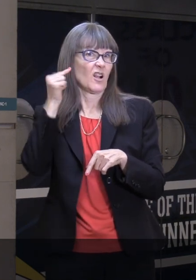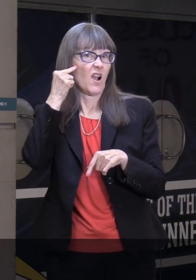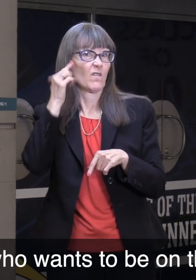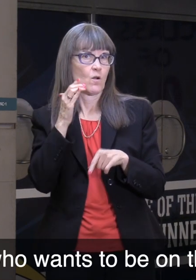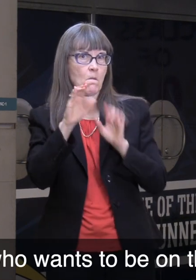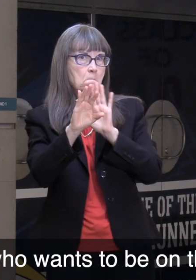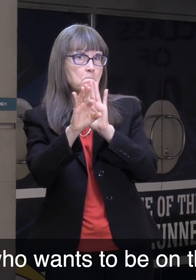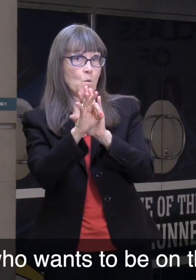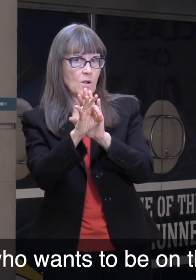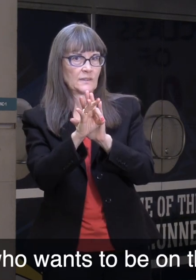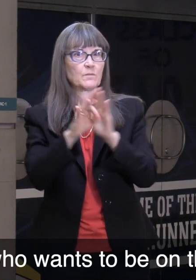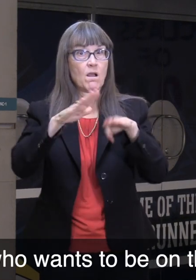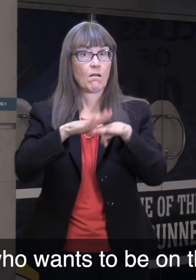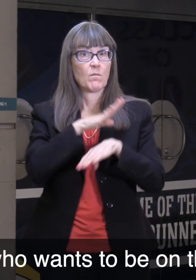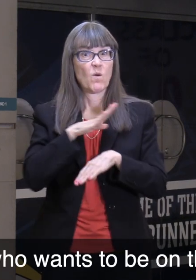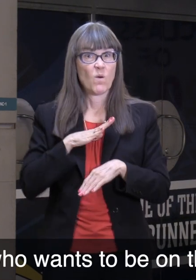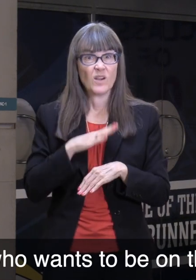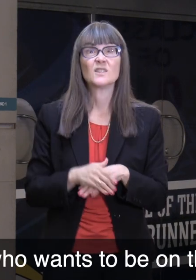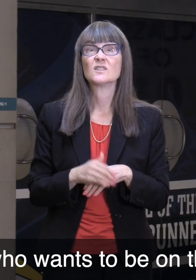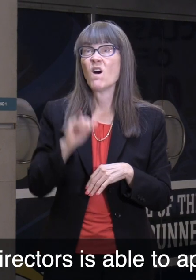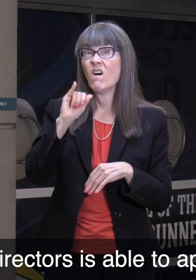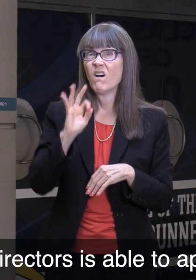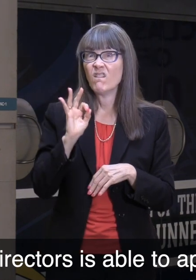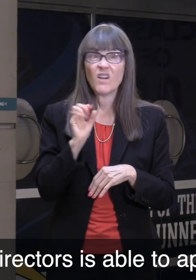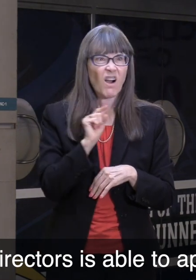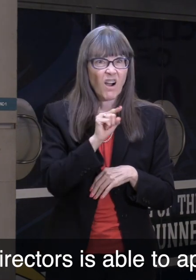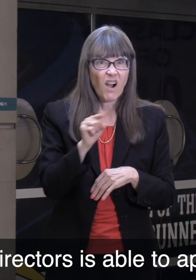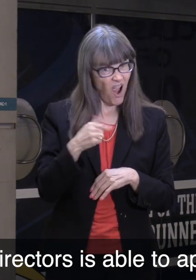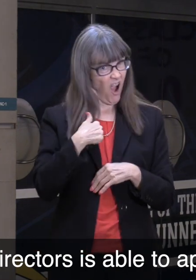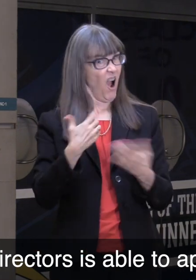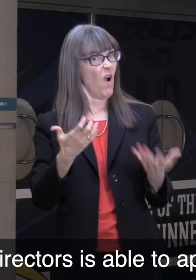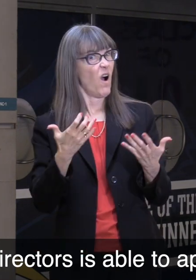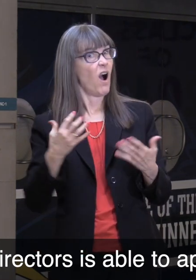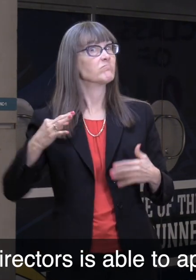Anyone in the community who wants to be on the Board of Directors is able to apply.